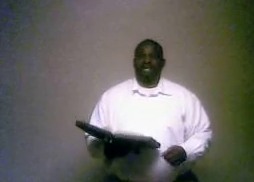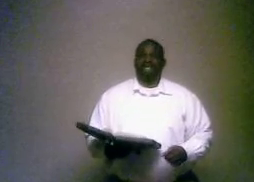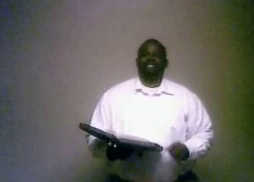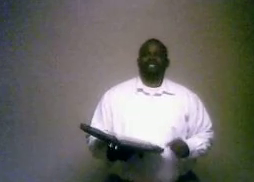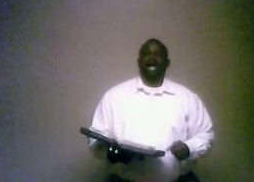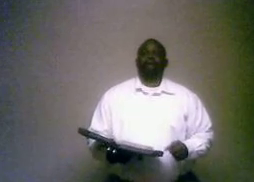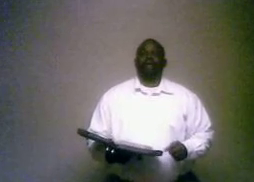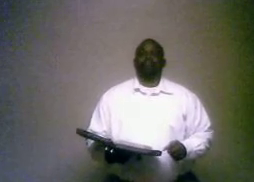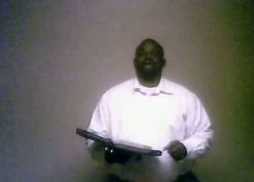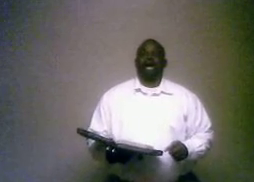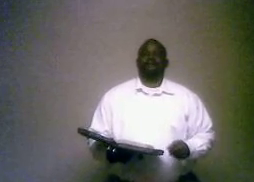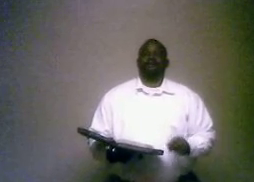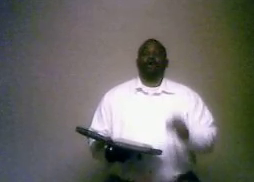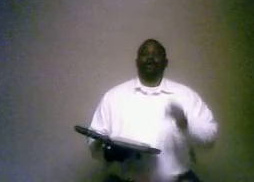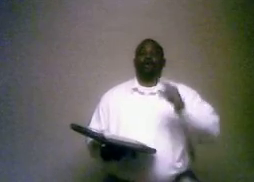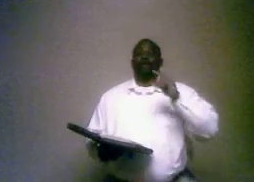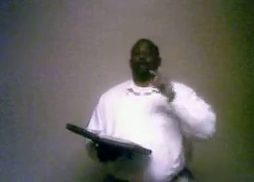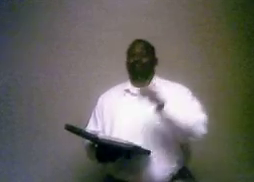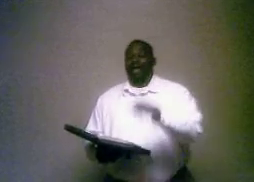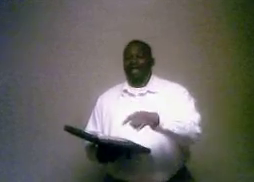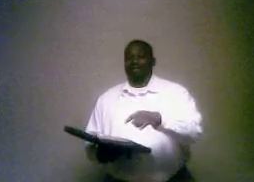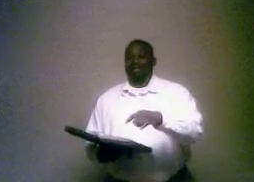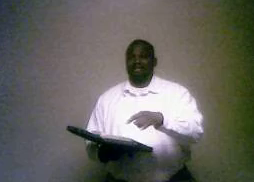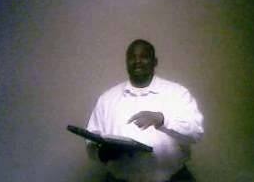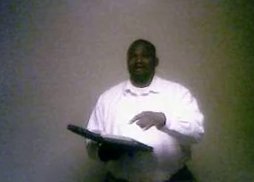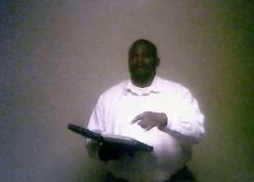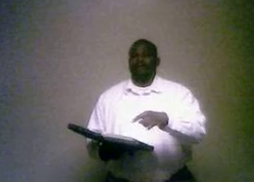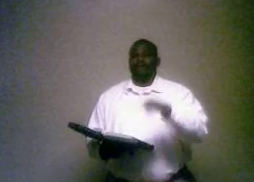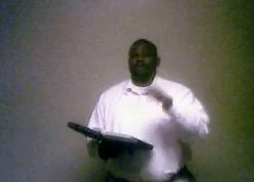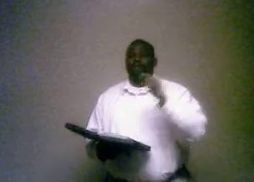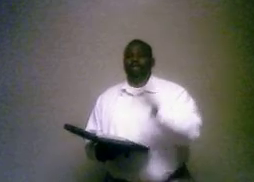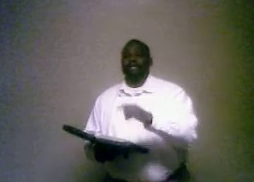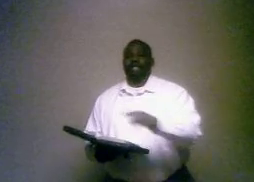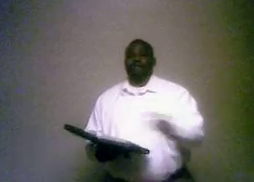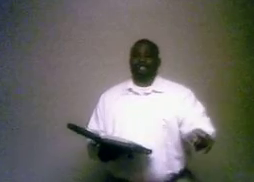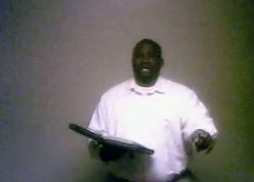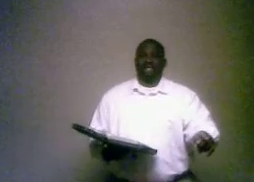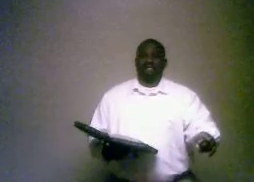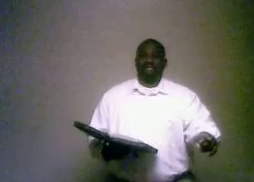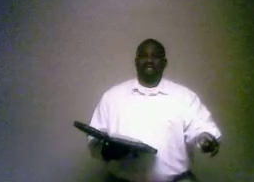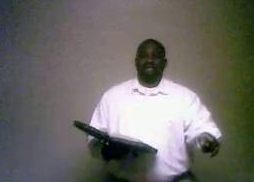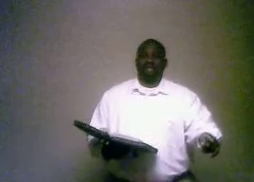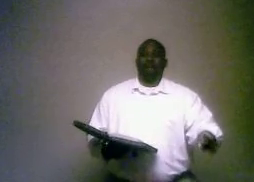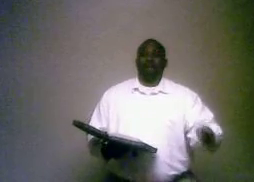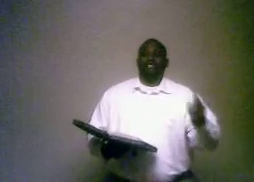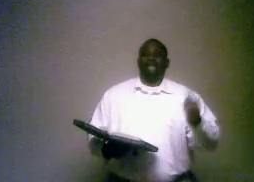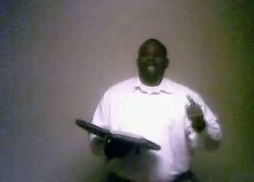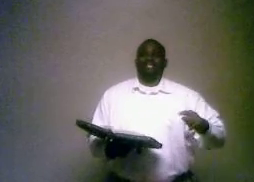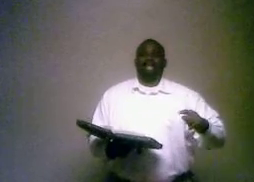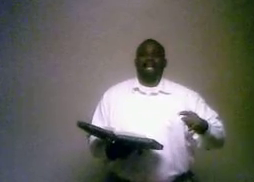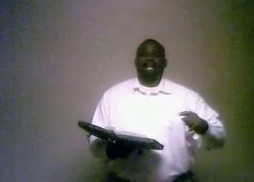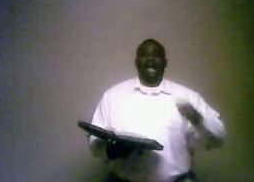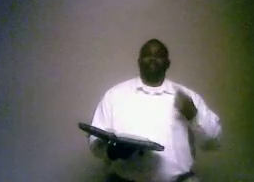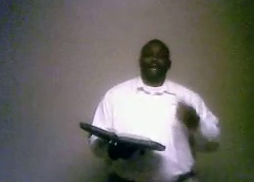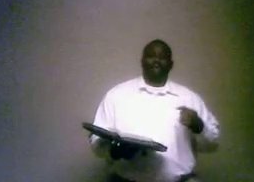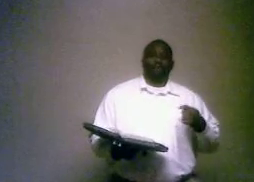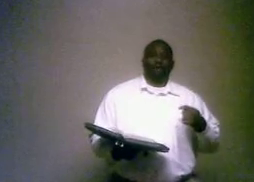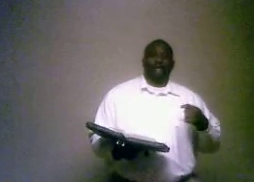John baptized for repentance for the remission of sins. But John said, I'm not the one.